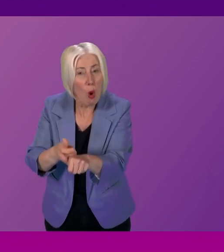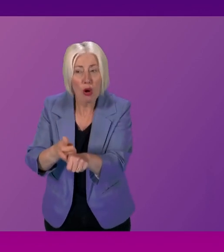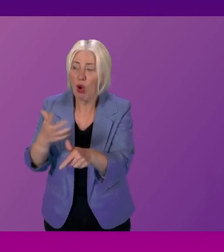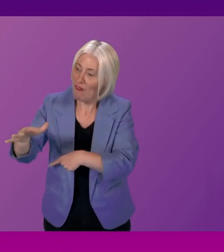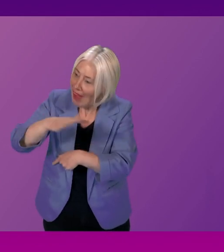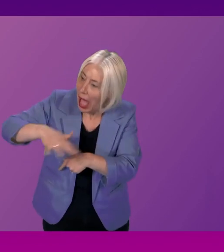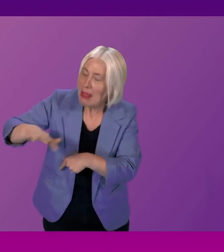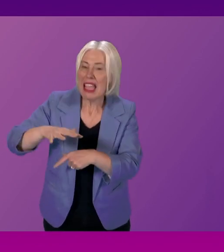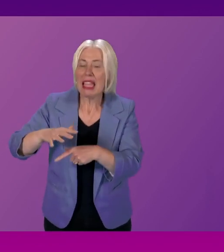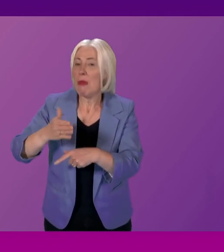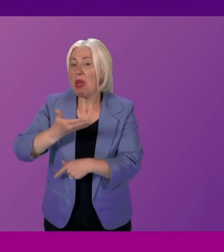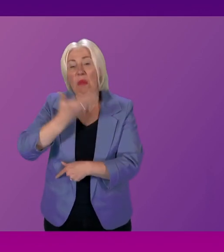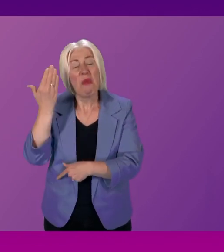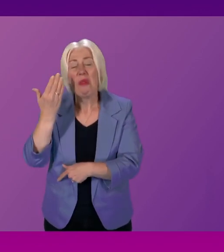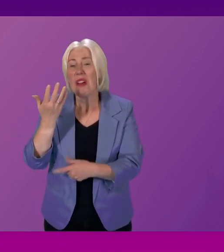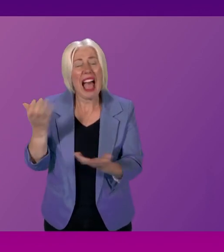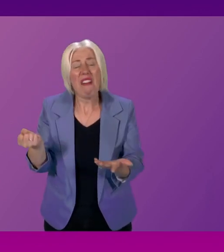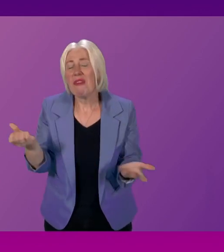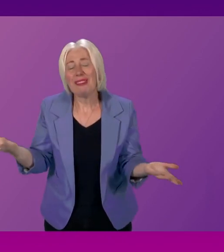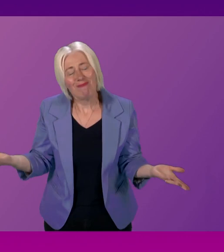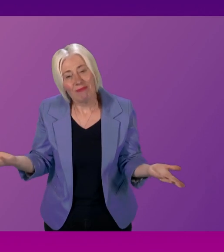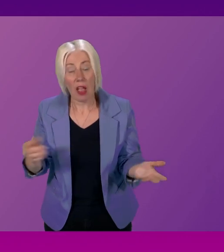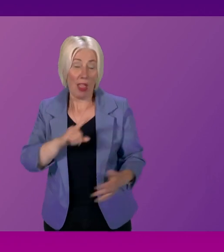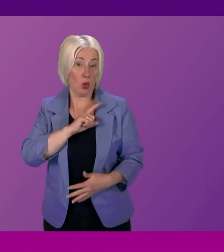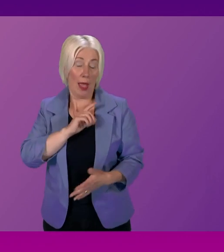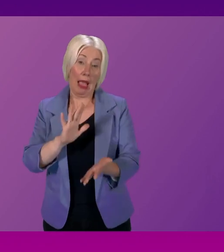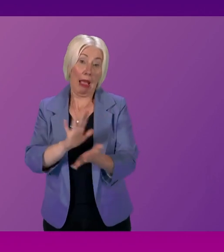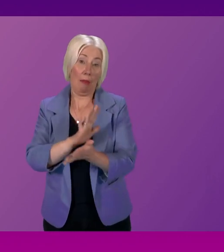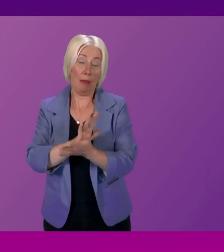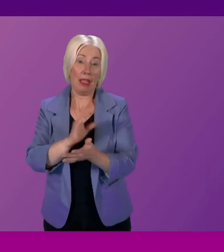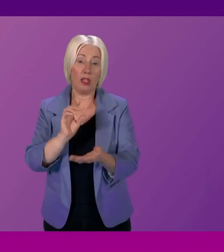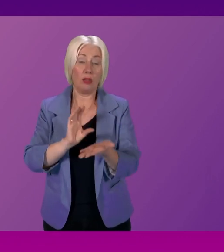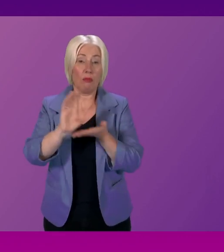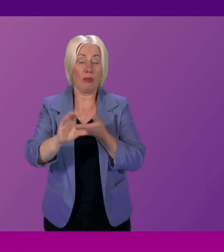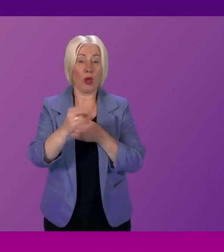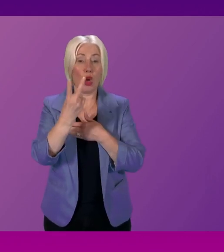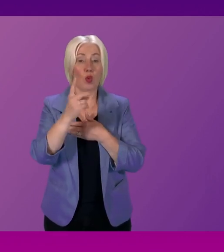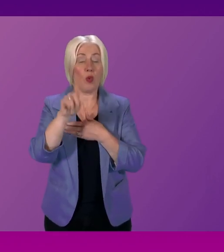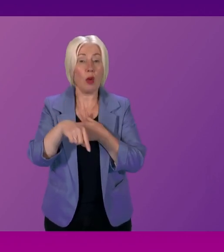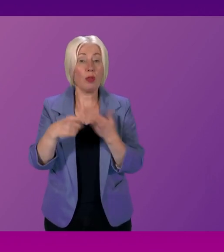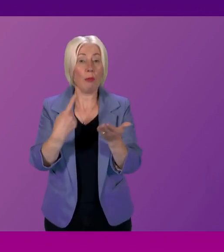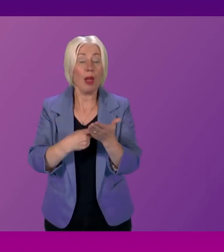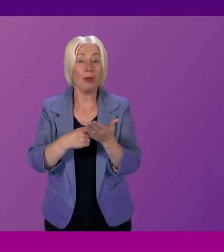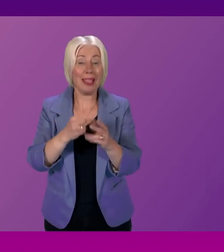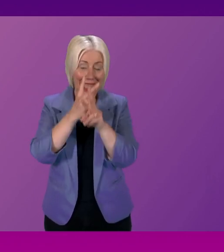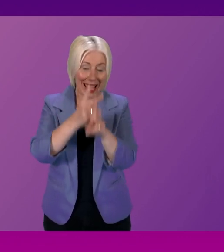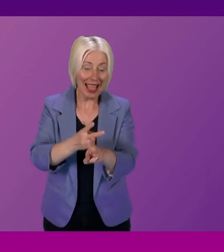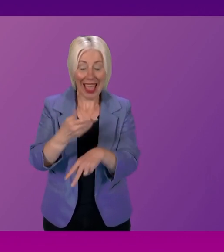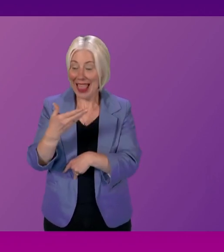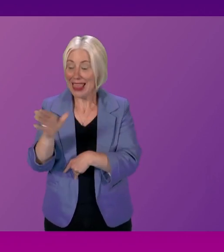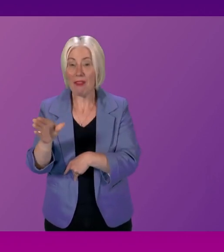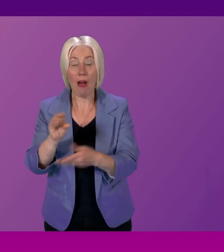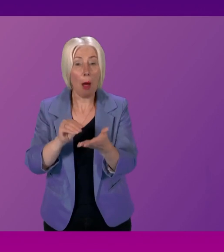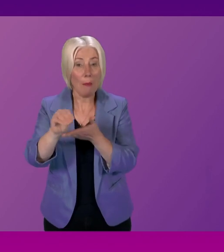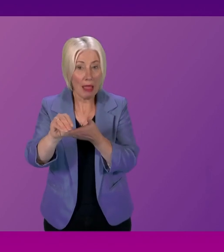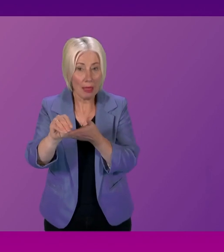be able to rely on. And that's why I was pleased to set out that the Government's proposal for a £2,000 care-leaver payment to provide financial support